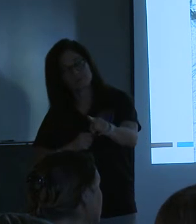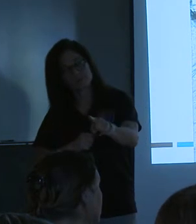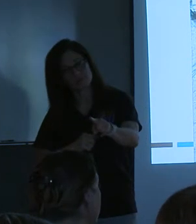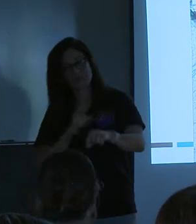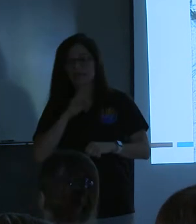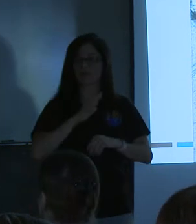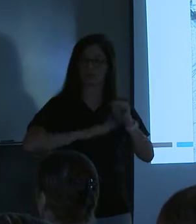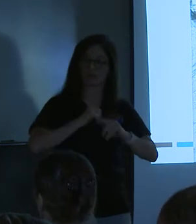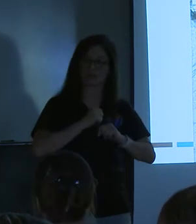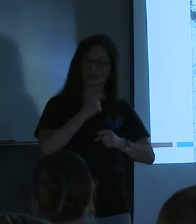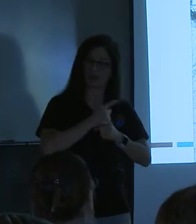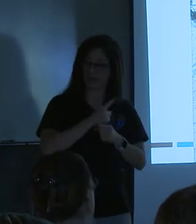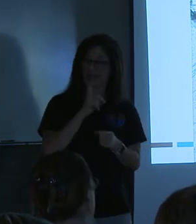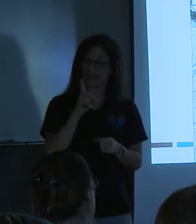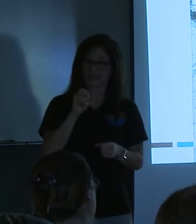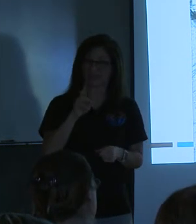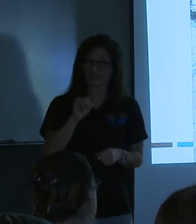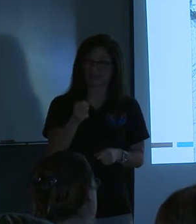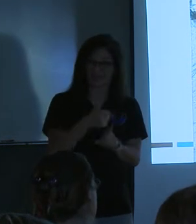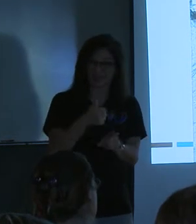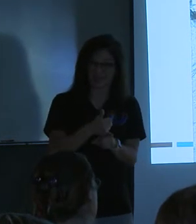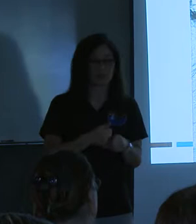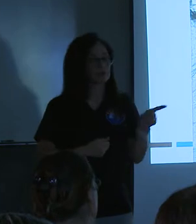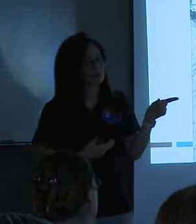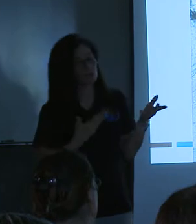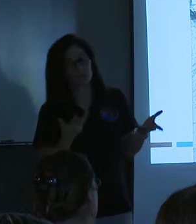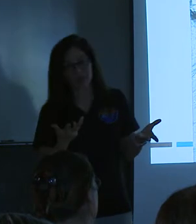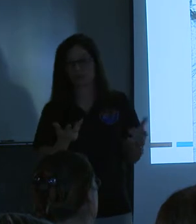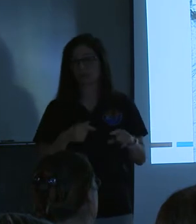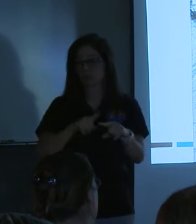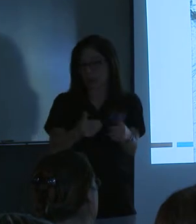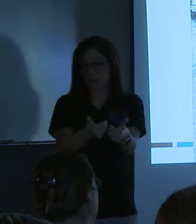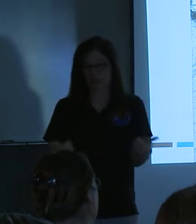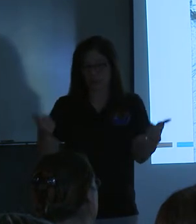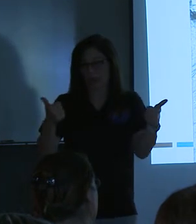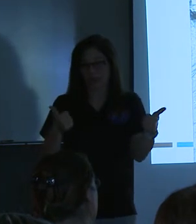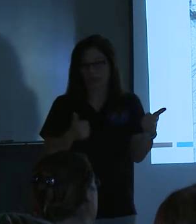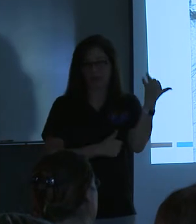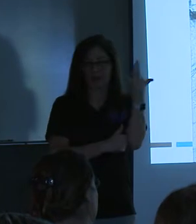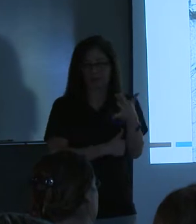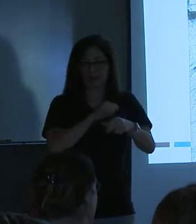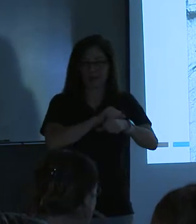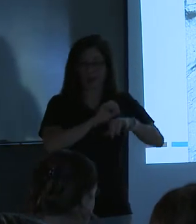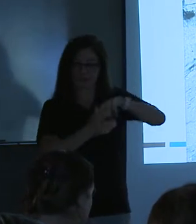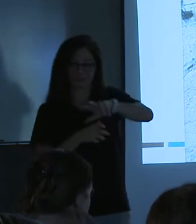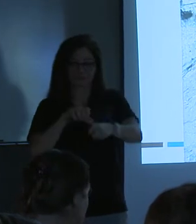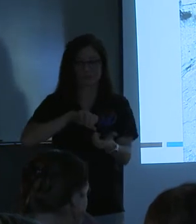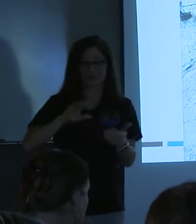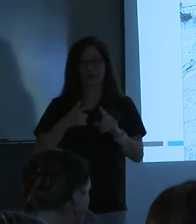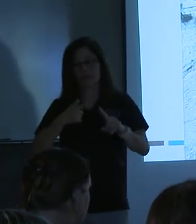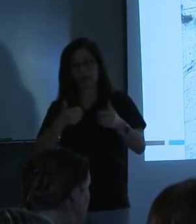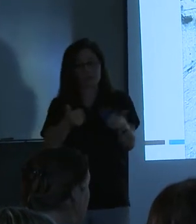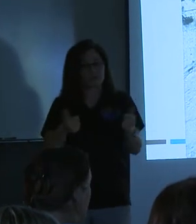the debris would be the problem. But you can't separate, you can't separate the debris from the water. Is